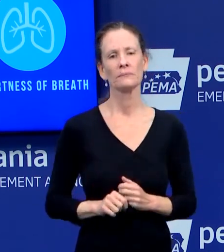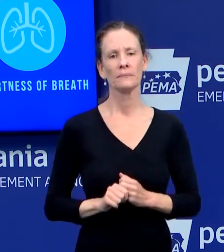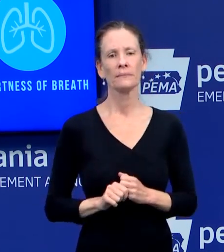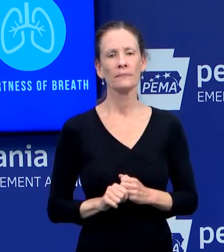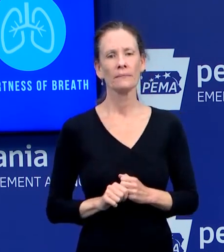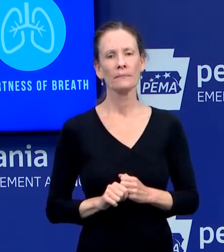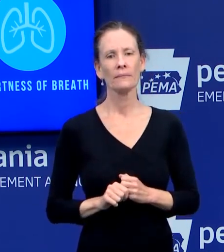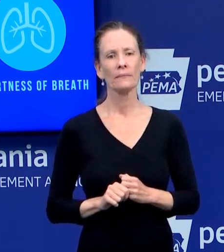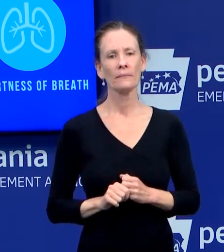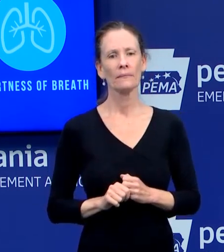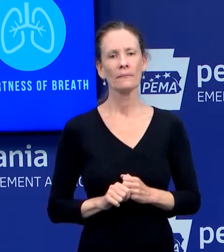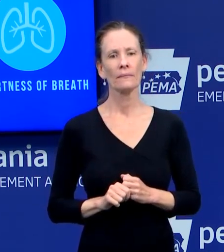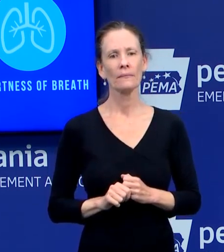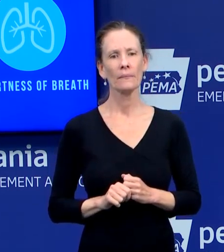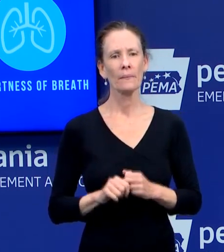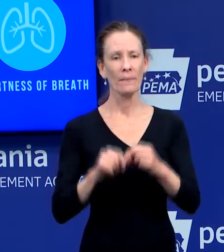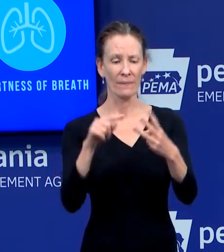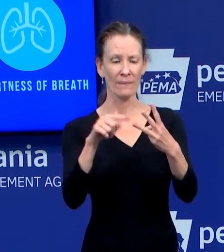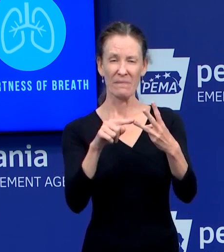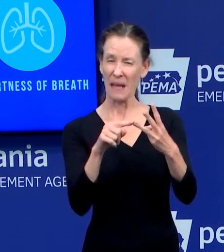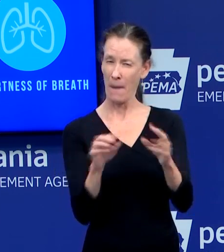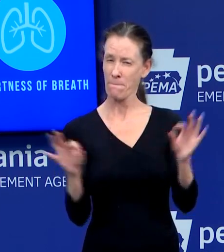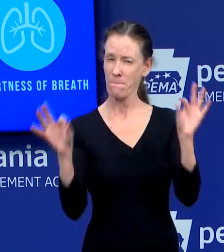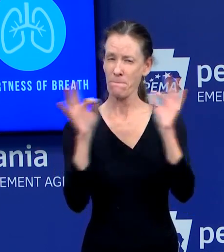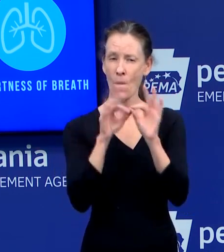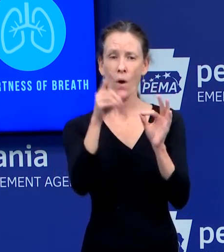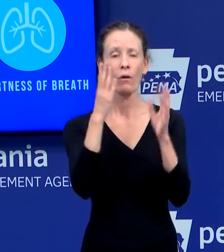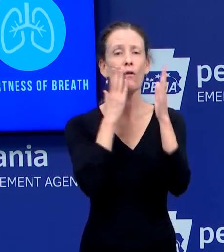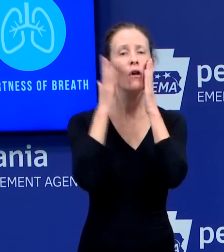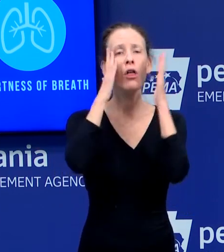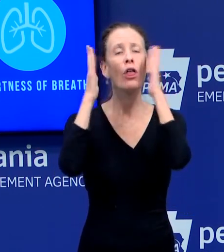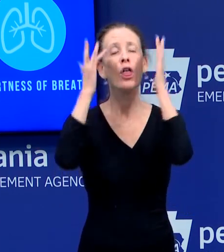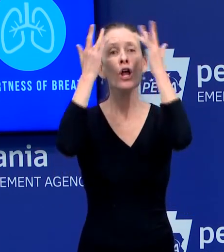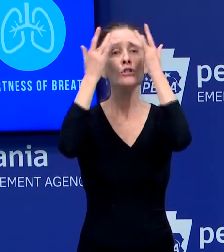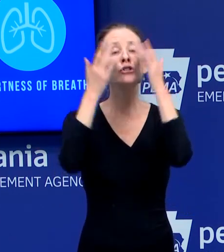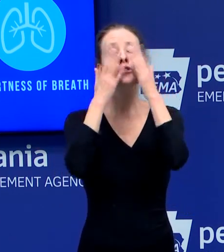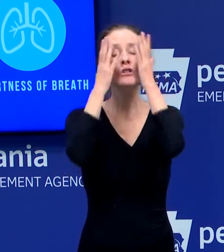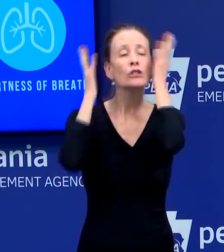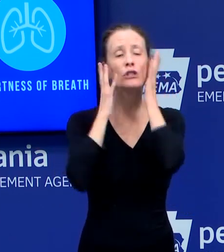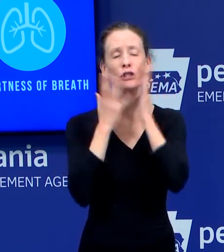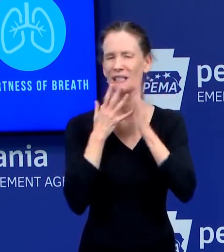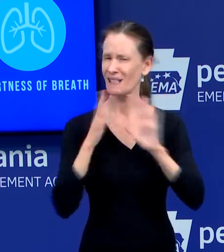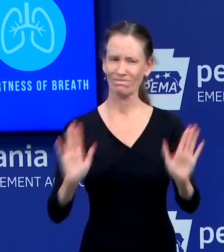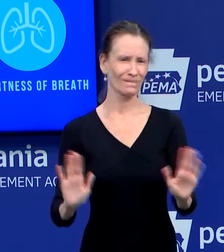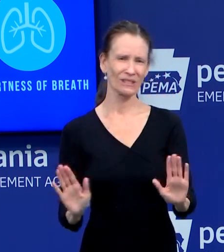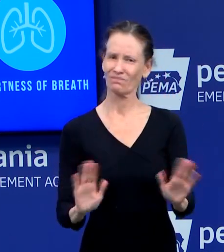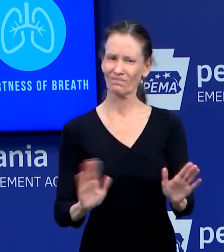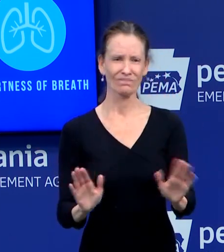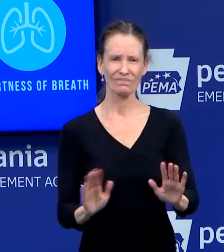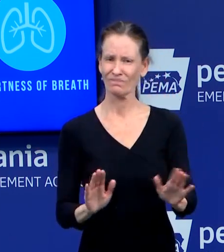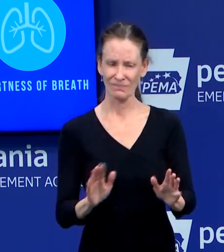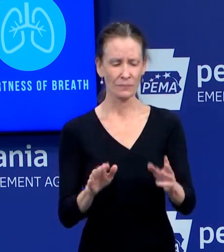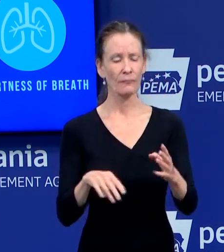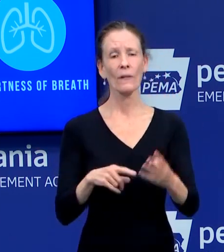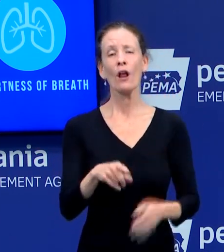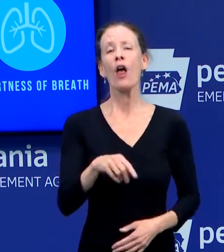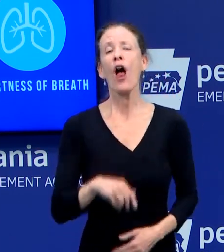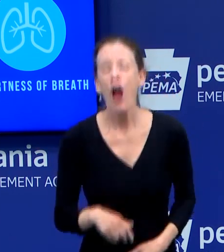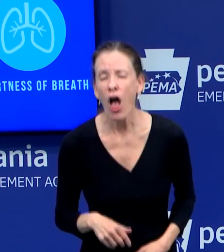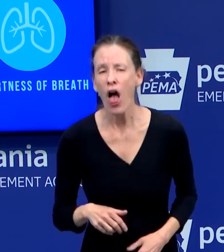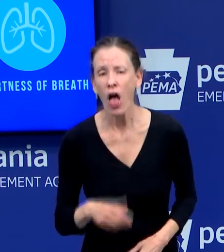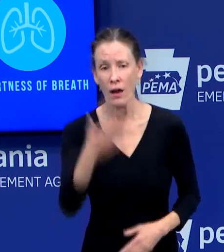that could, in theory, transmit COVID-19. Clean surfaces frequently. And if you are sick,